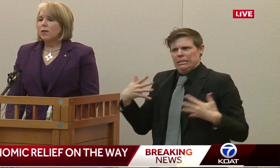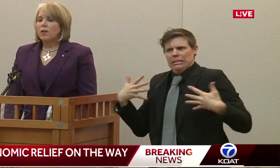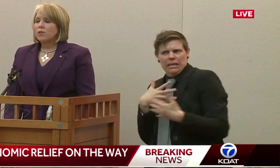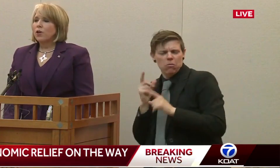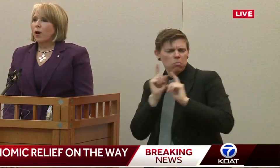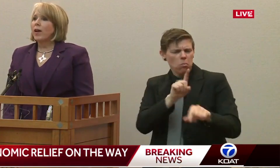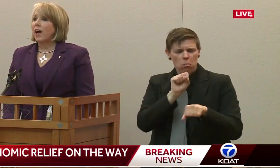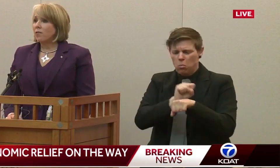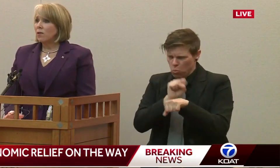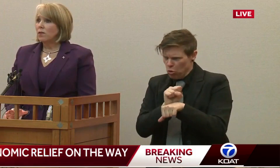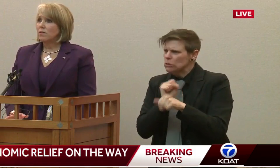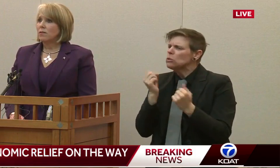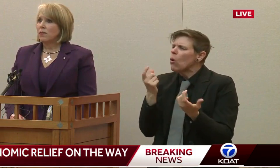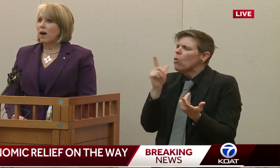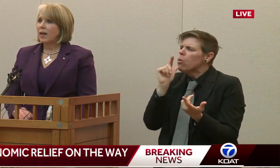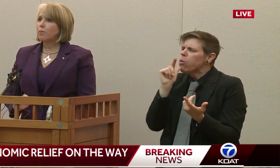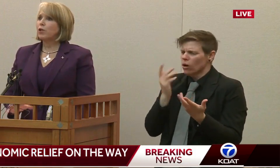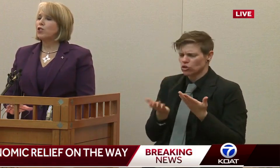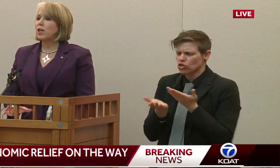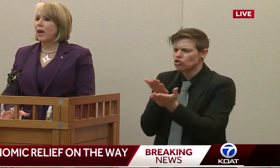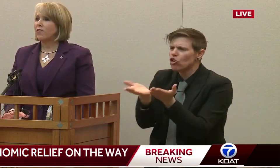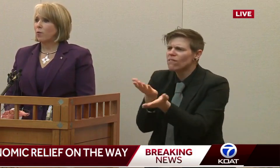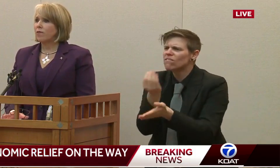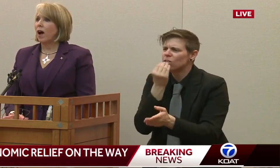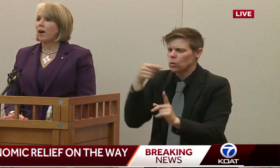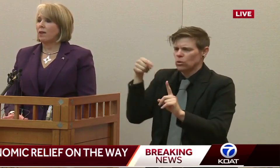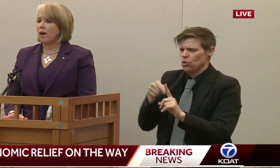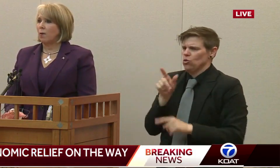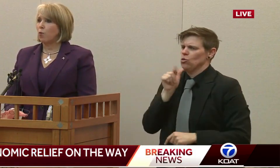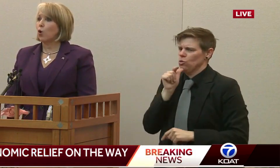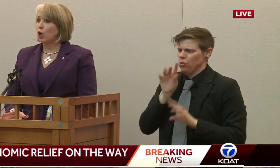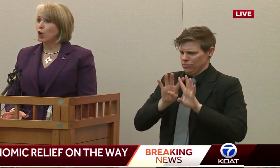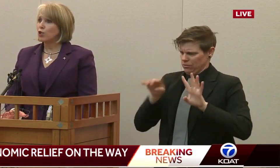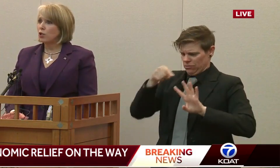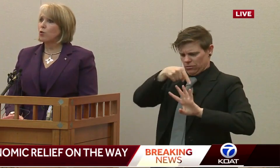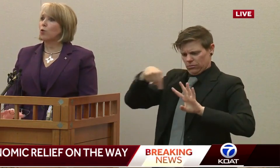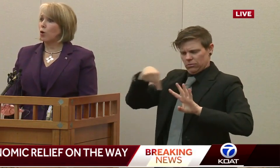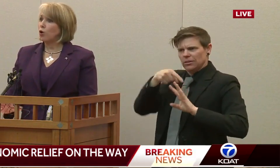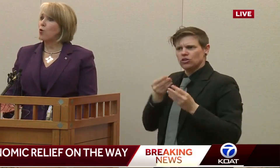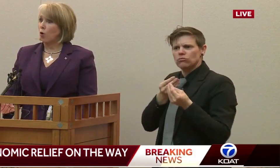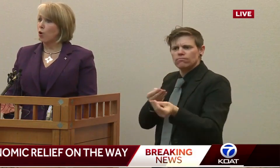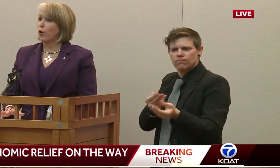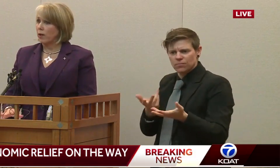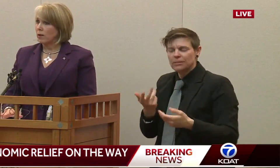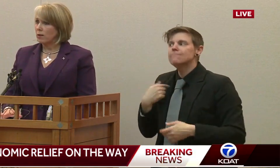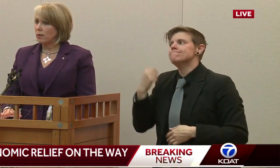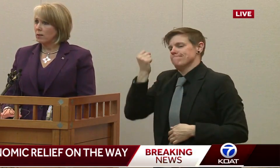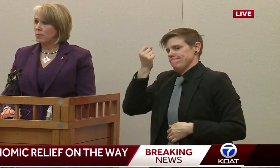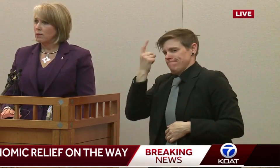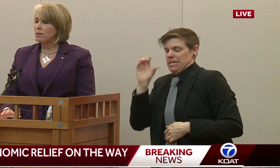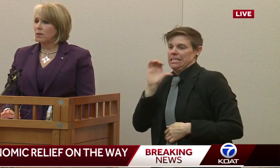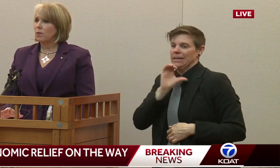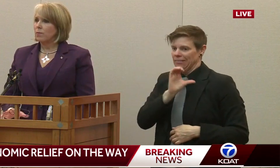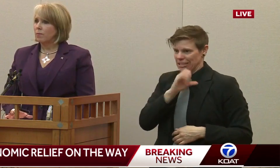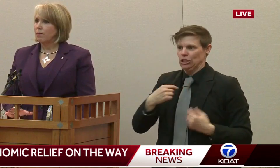at schools. So, again, I appreciate that we've got workers who are worried.